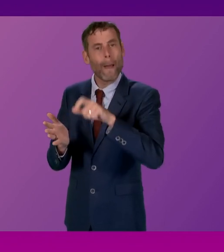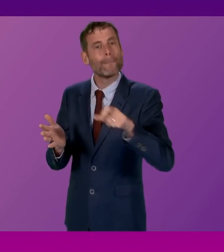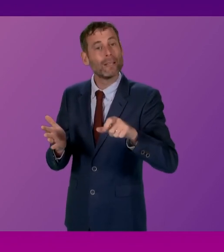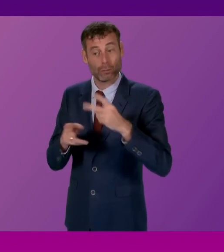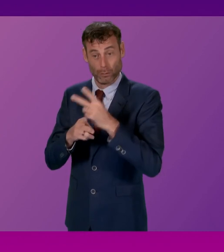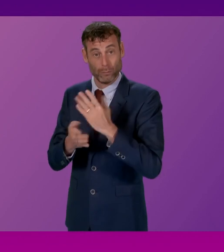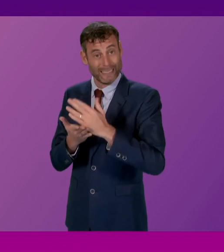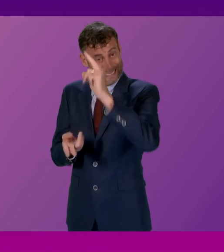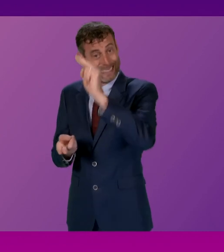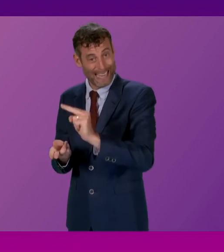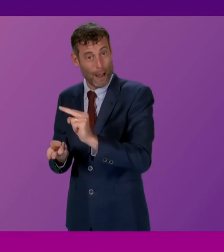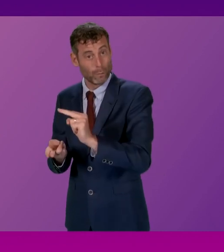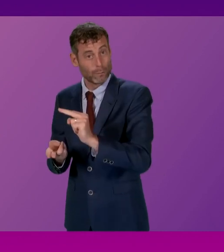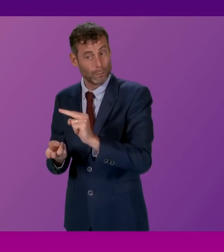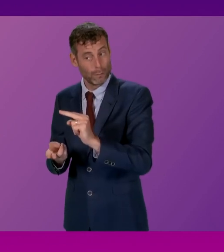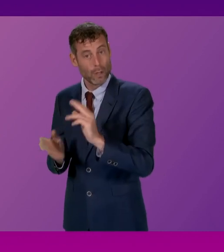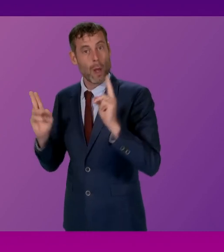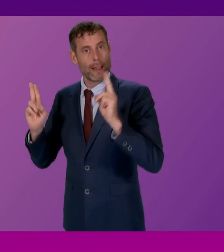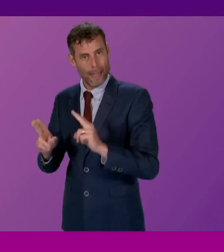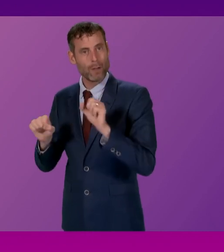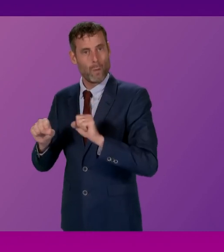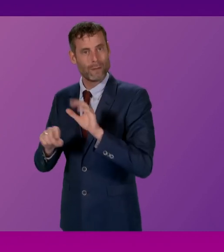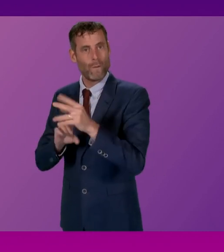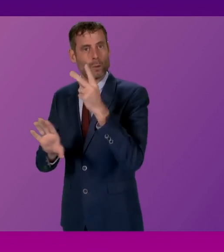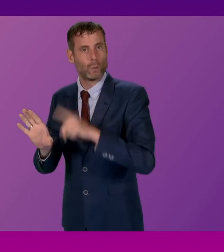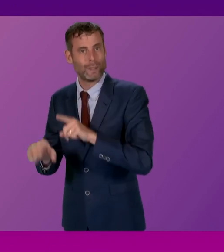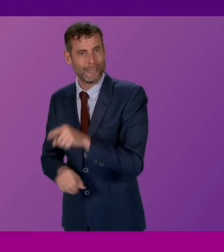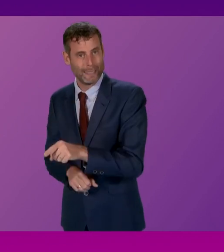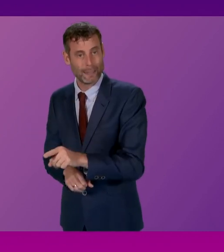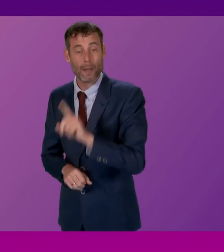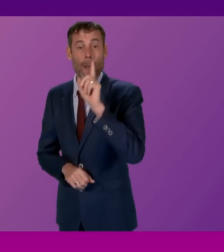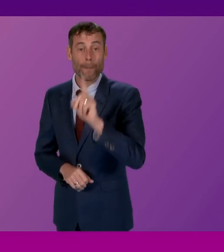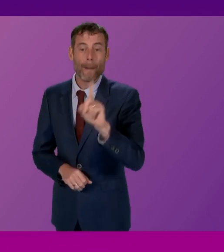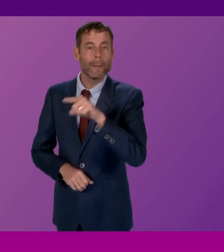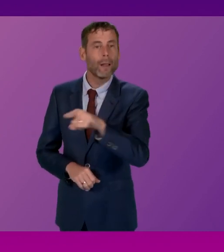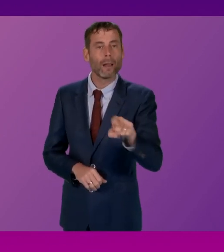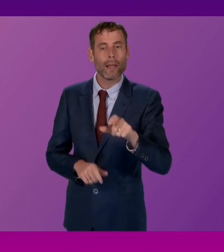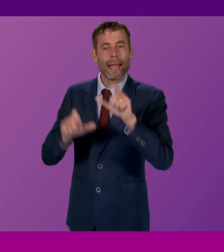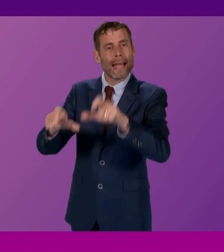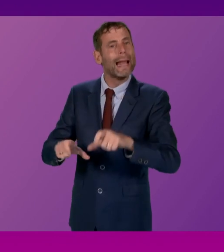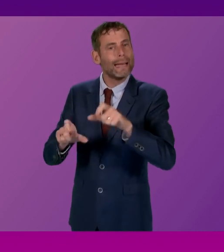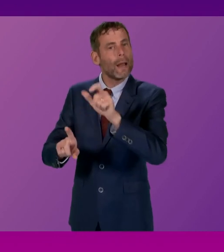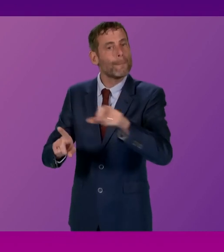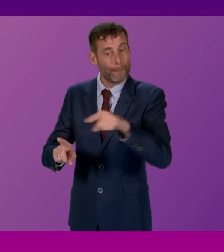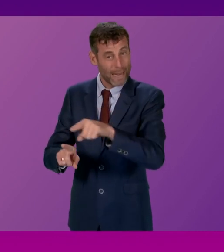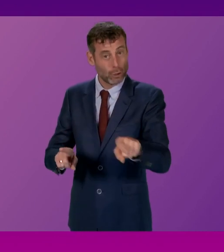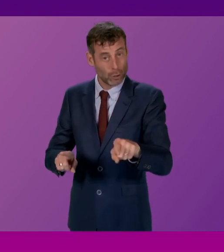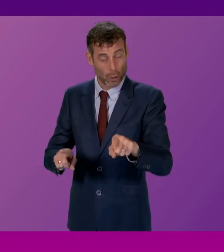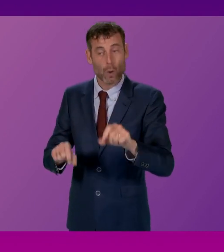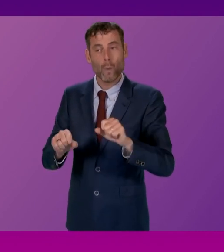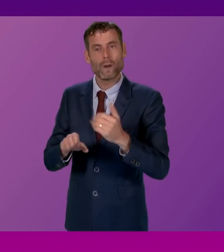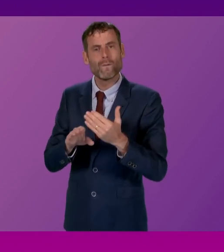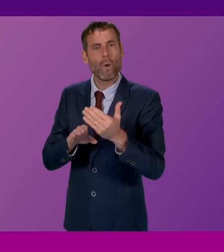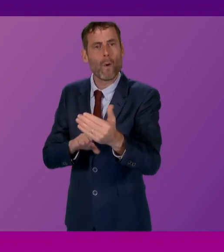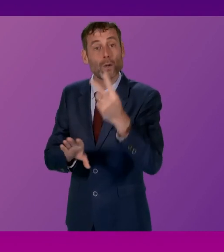waits of over two years. And when it comes to those people who have been waiting as inpatients for longer than two years, then that has reduced